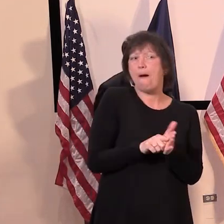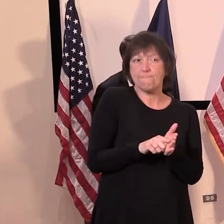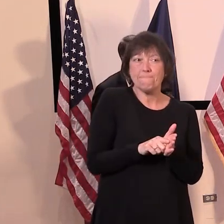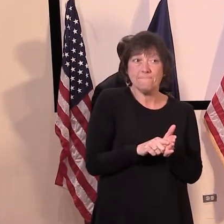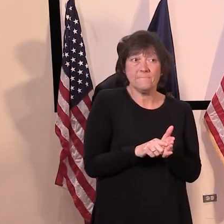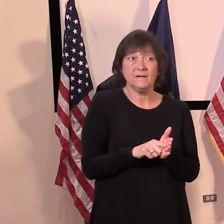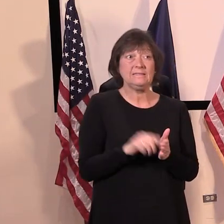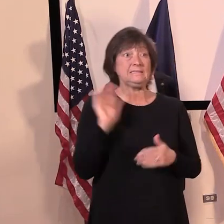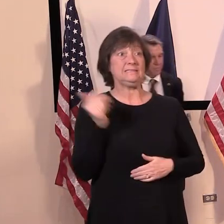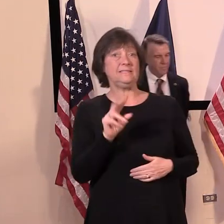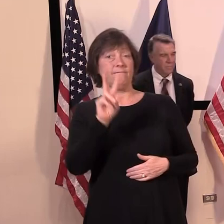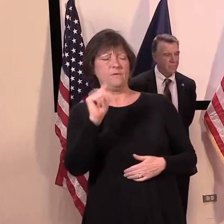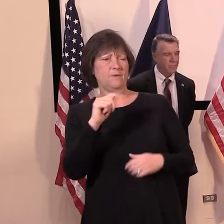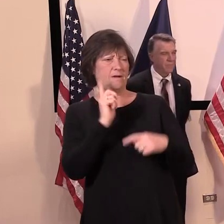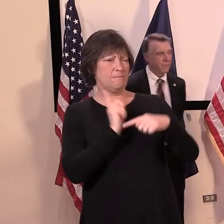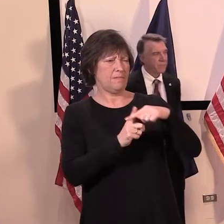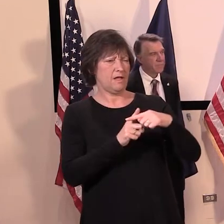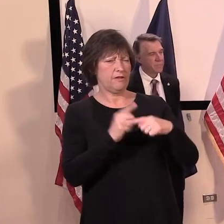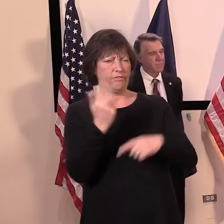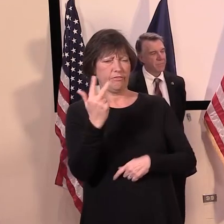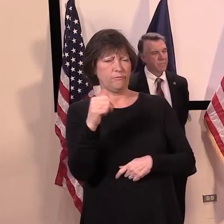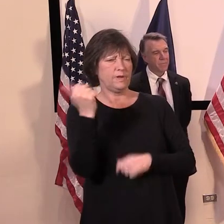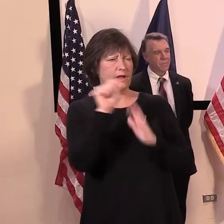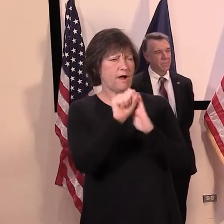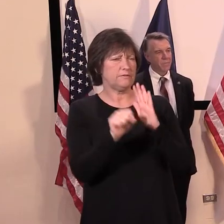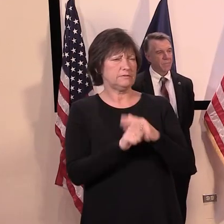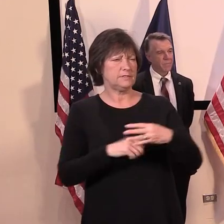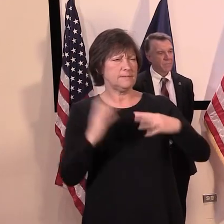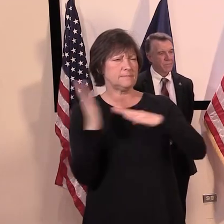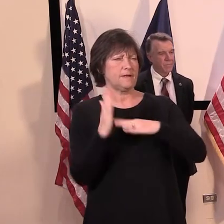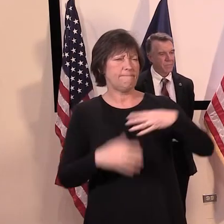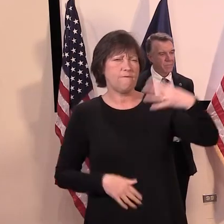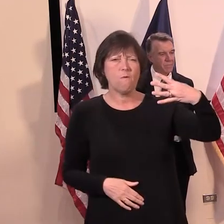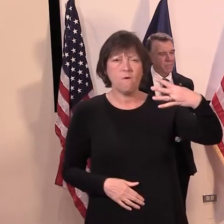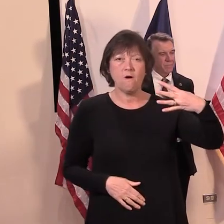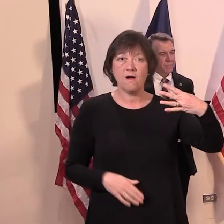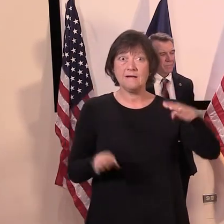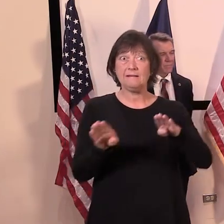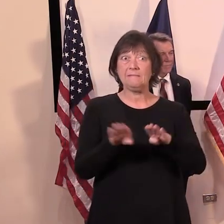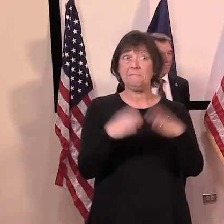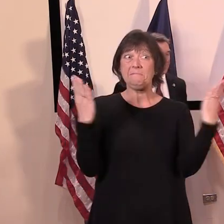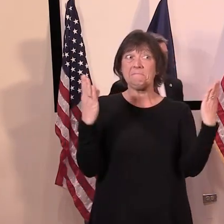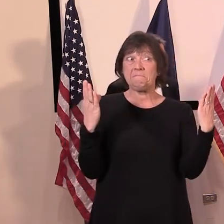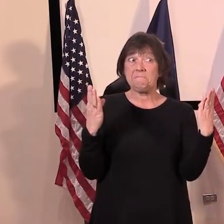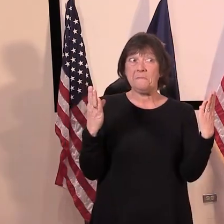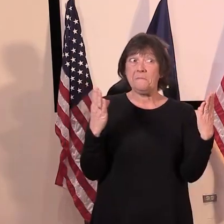Vermont with four other states or three other states that are in the best position to reopen.